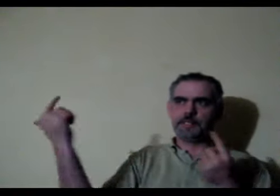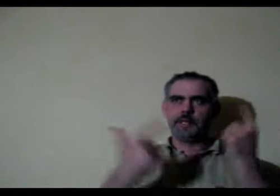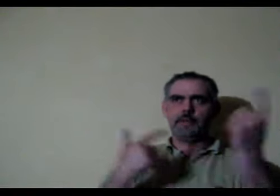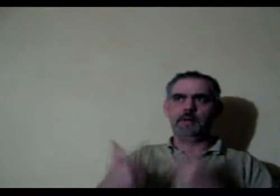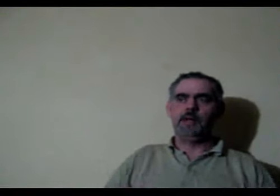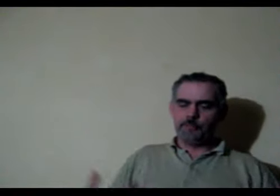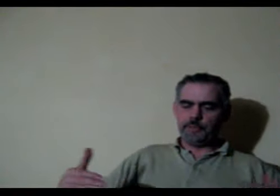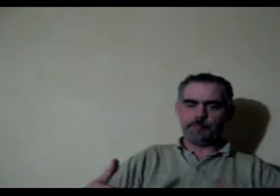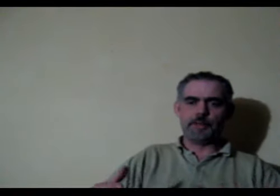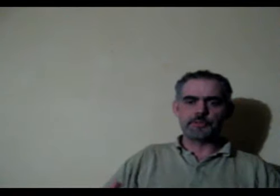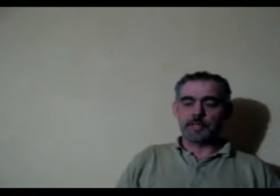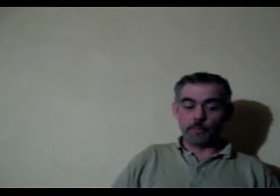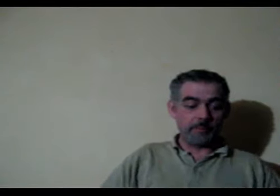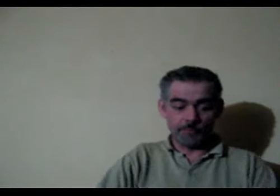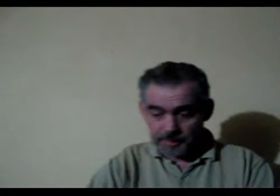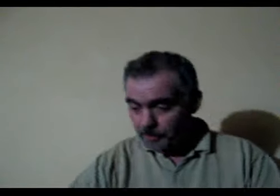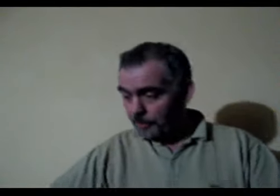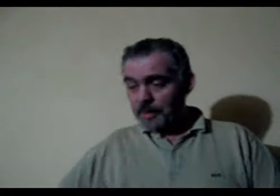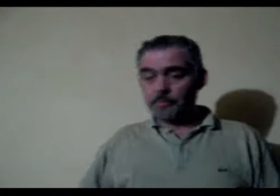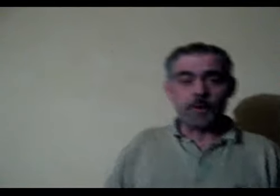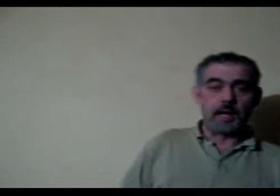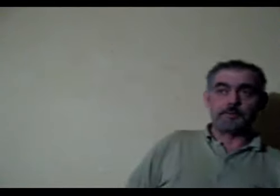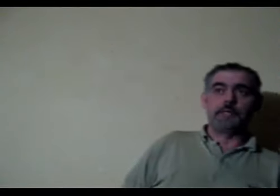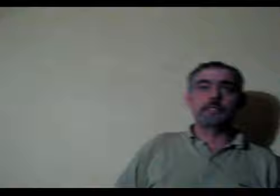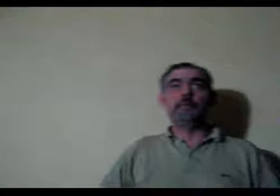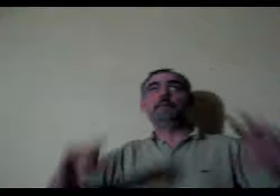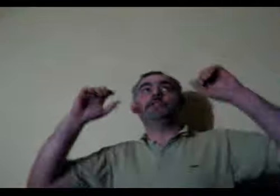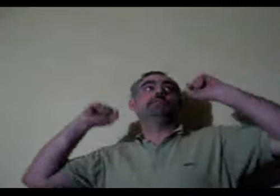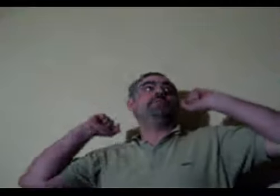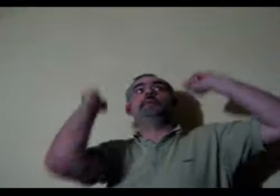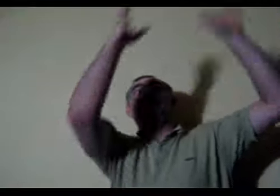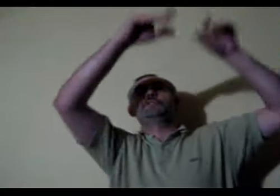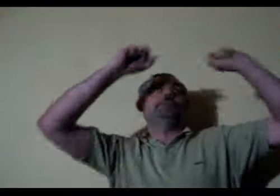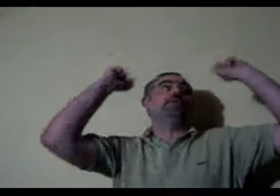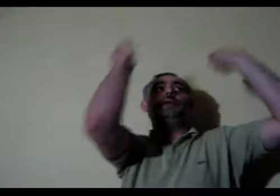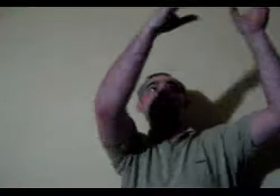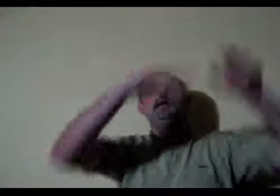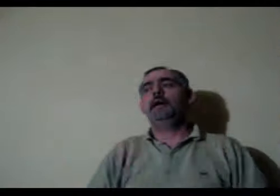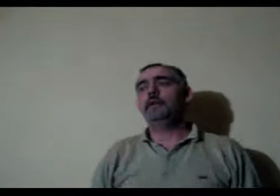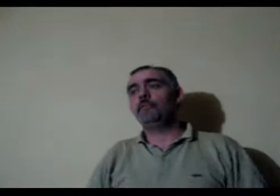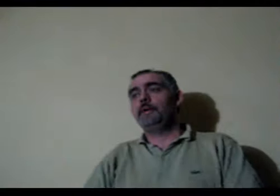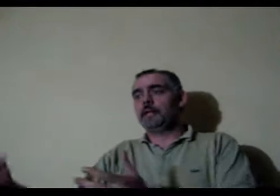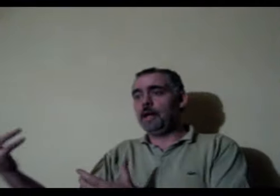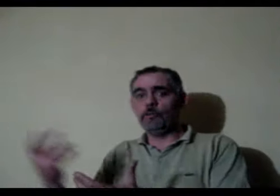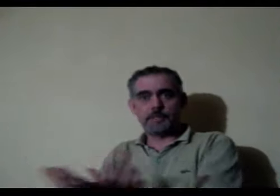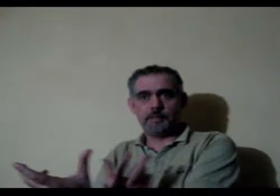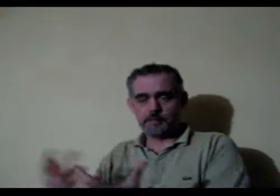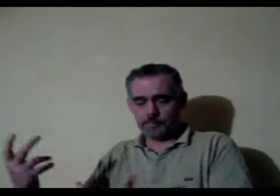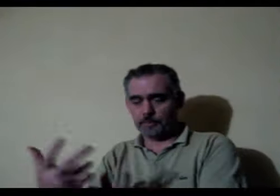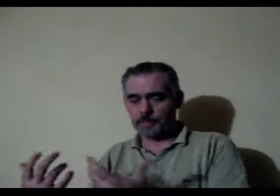are working together putting a puzzle together well people on the ground floor aren't because the big picture's not even there it's too complicated and they're not being helped to